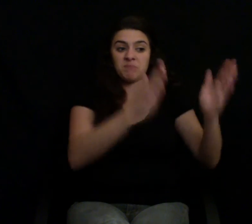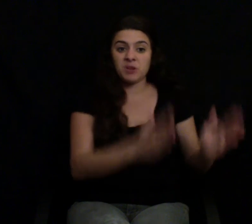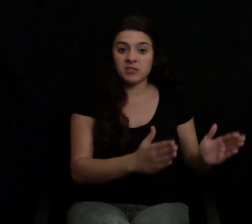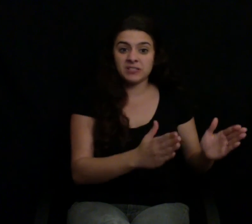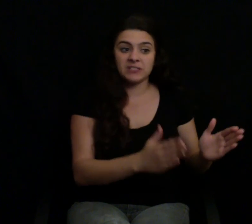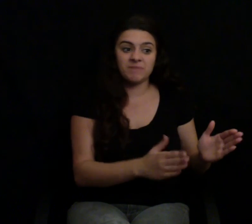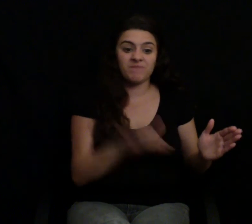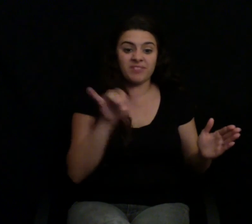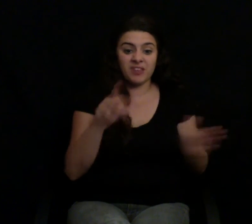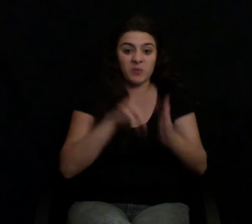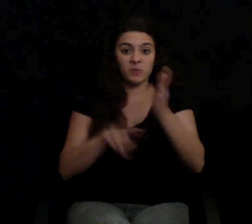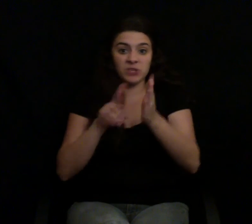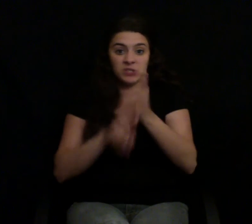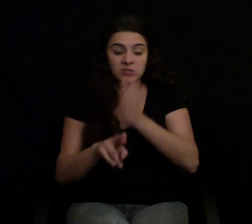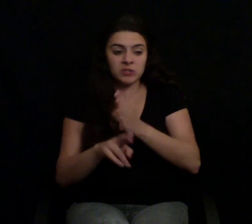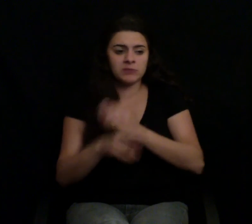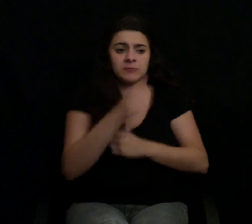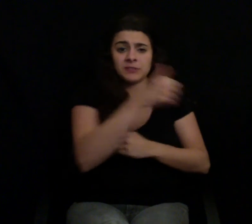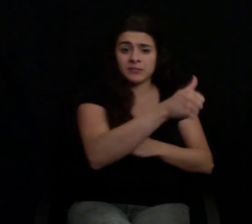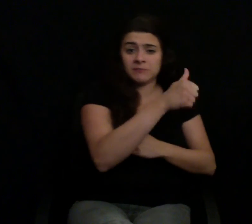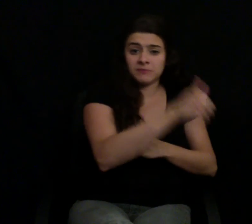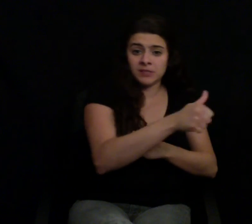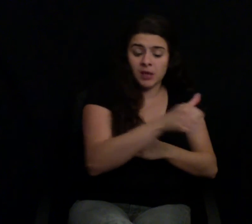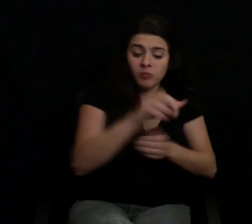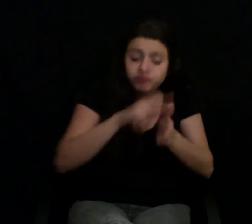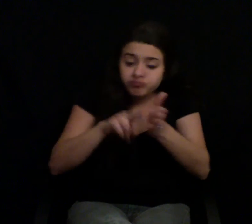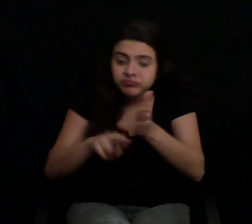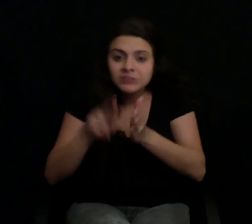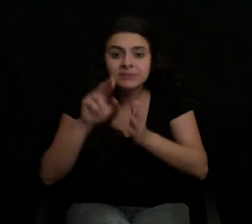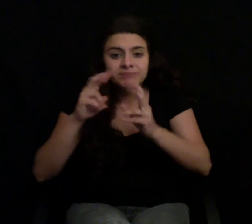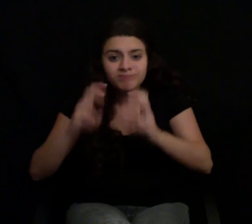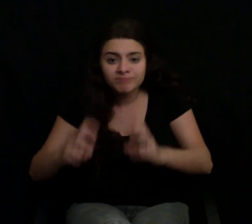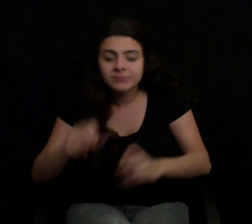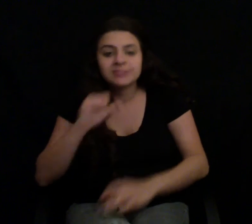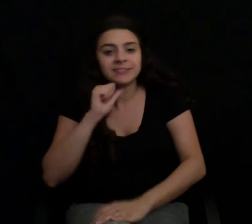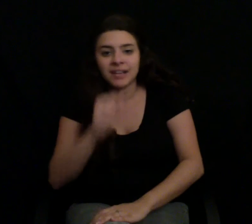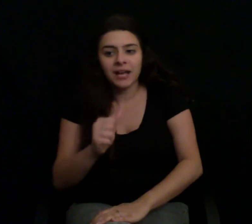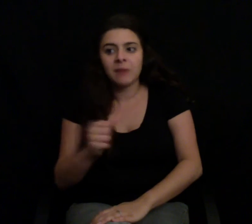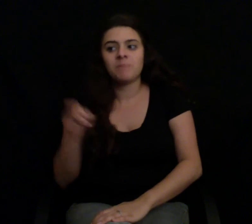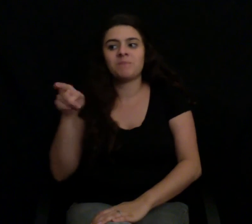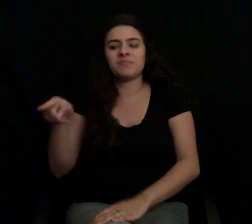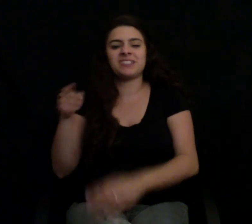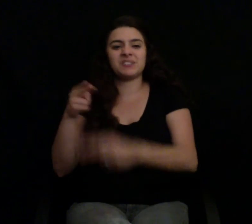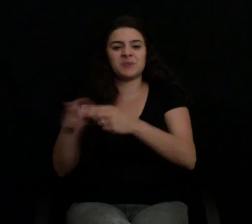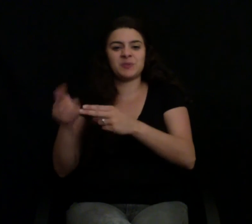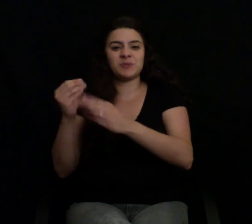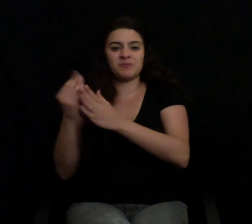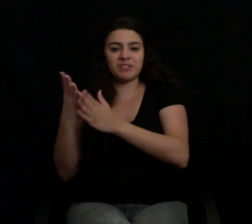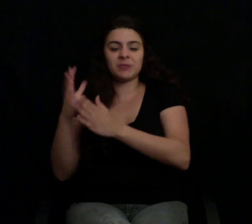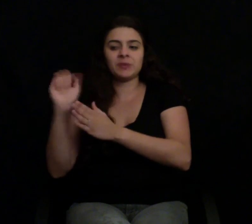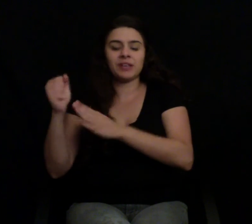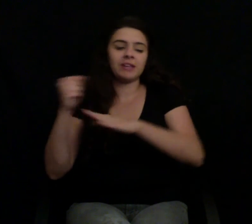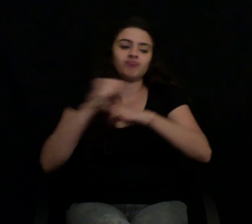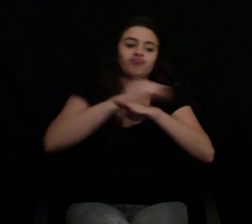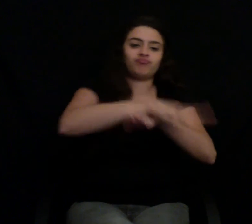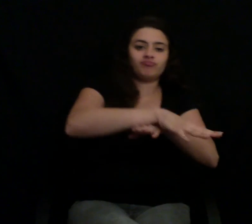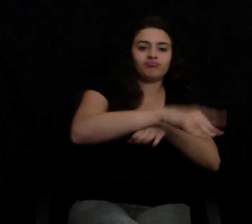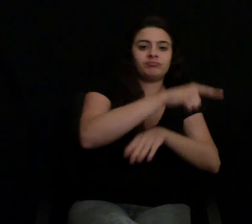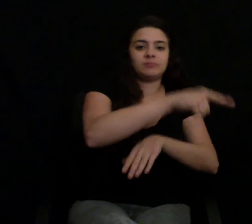And you know what? I don't think it's going to happen, but I would love it if one of the executives at Purdue came on Reddit and did his or her own